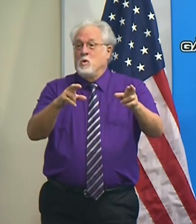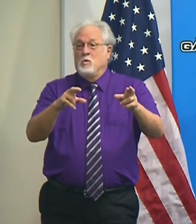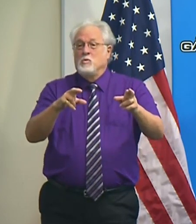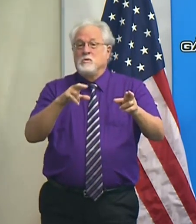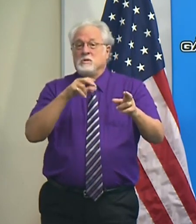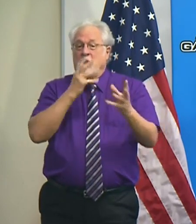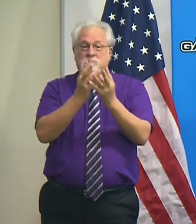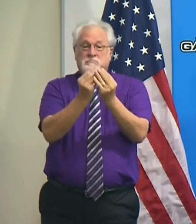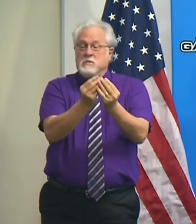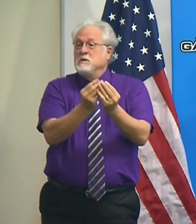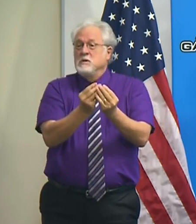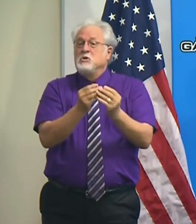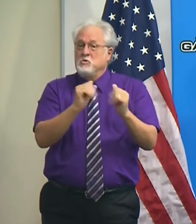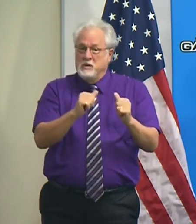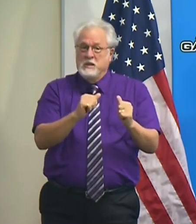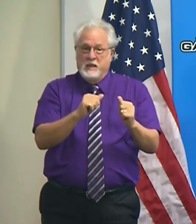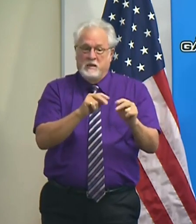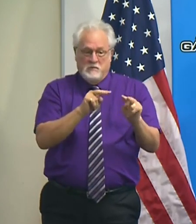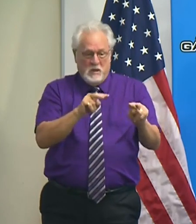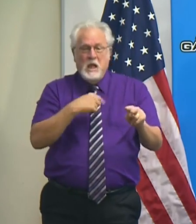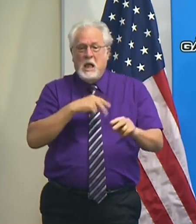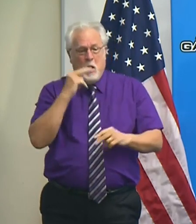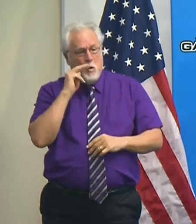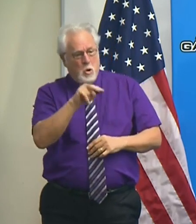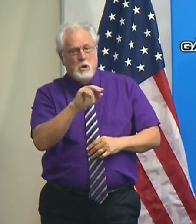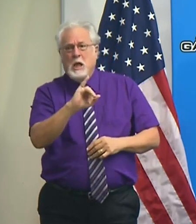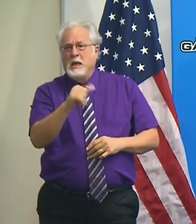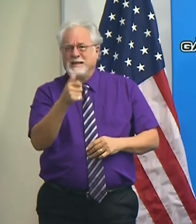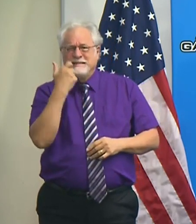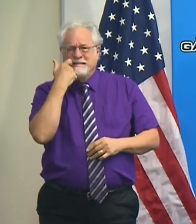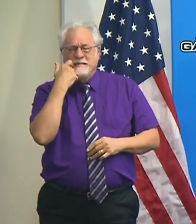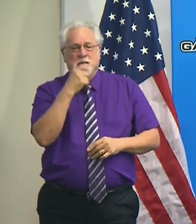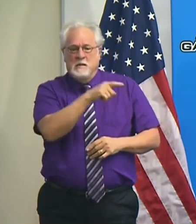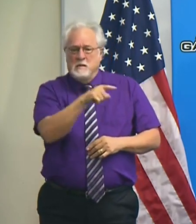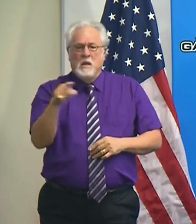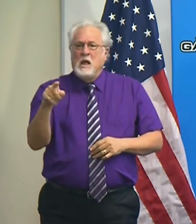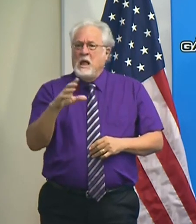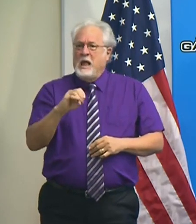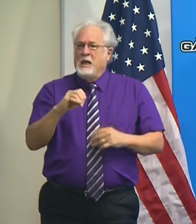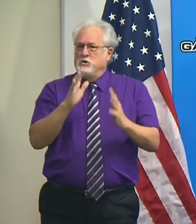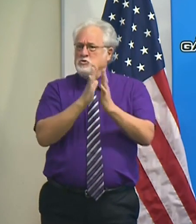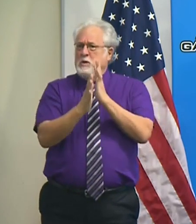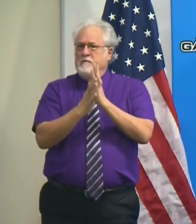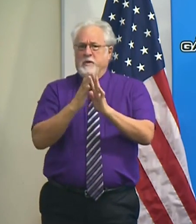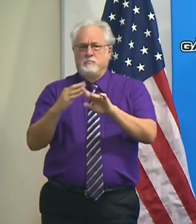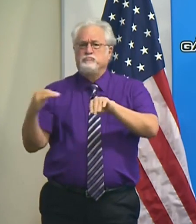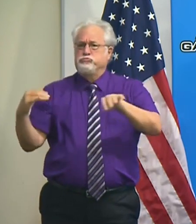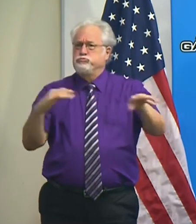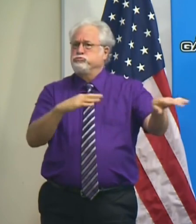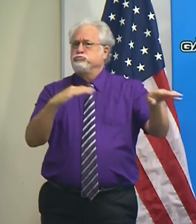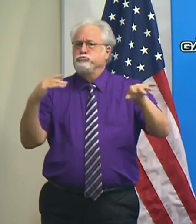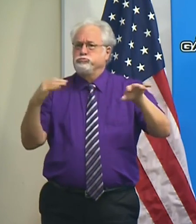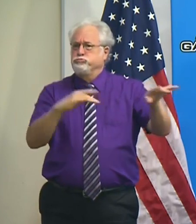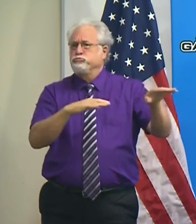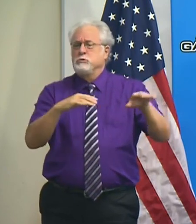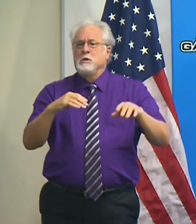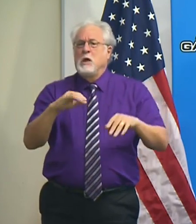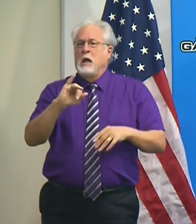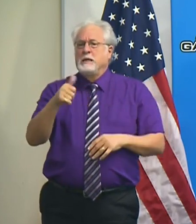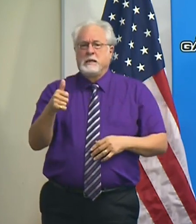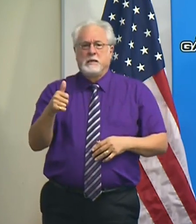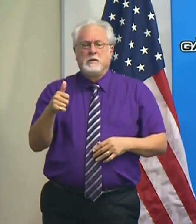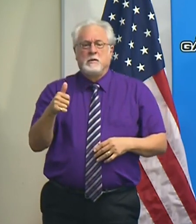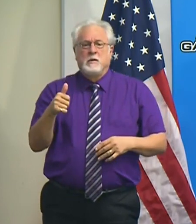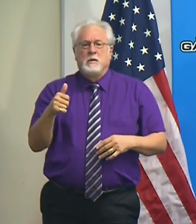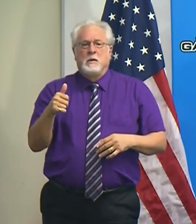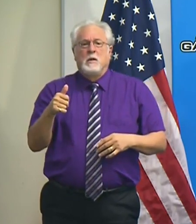congested that you can't get out. I just looked at I 10, for example, um, and the the traffic is flowing freely on I 10.